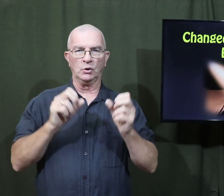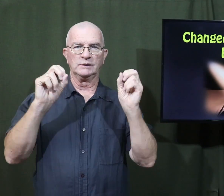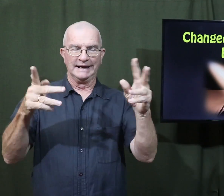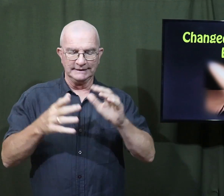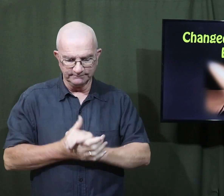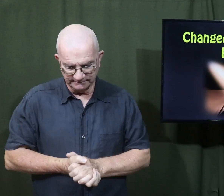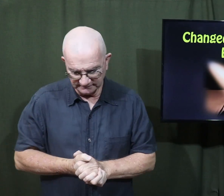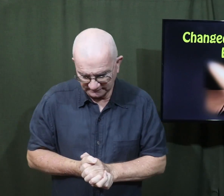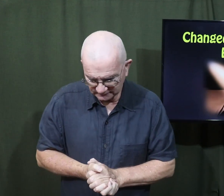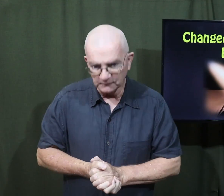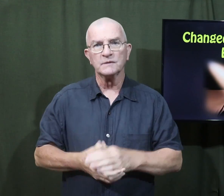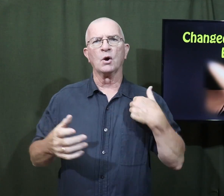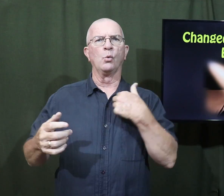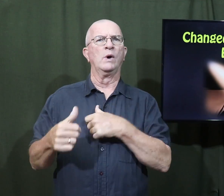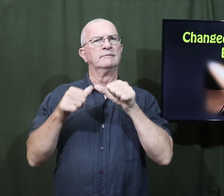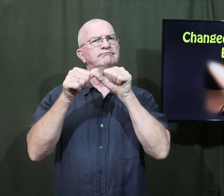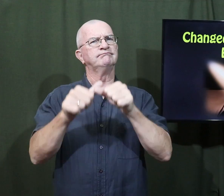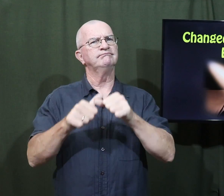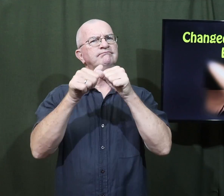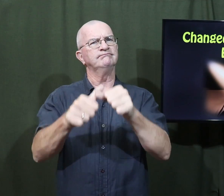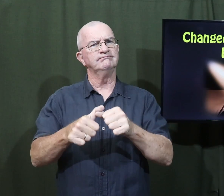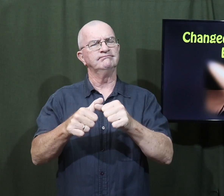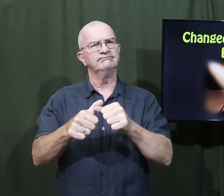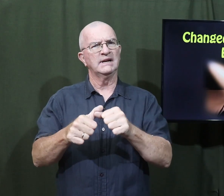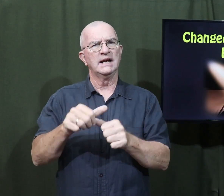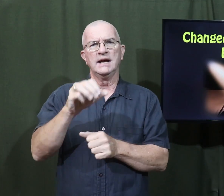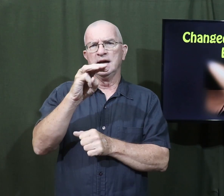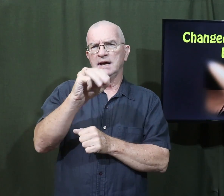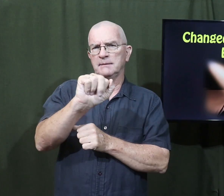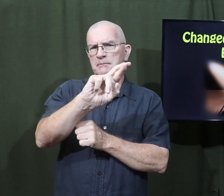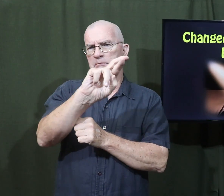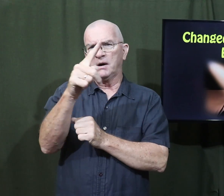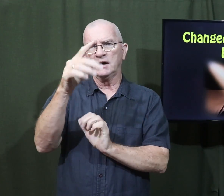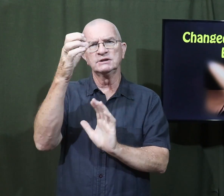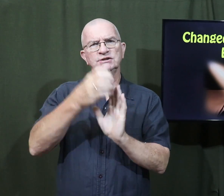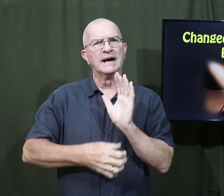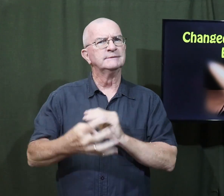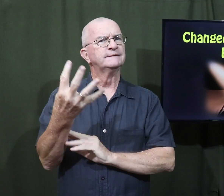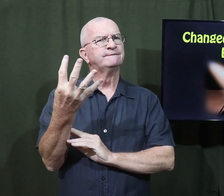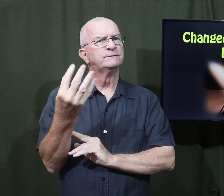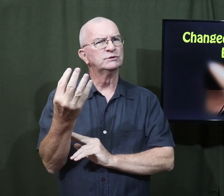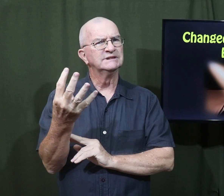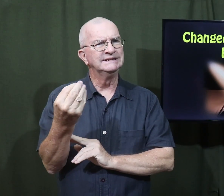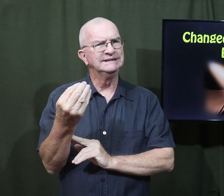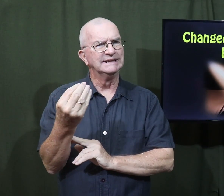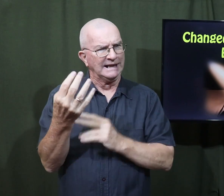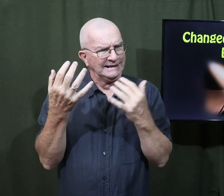All right. We're continuing our study of Mark chapter 14.